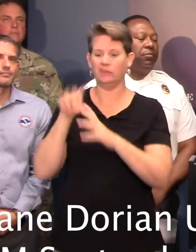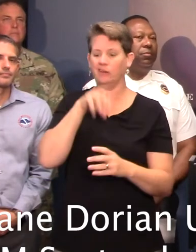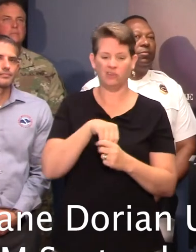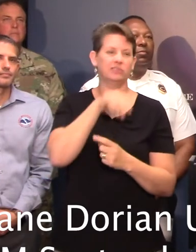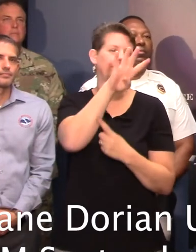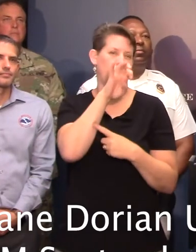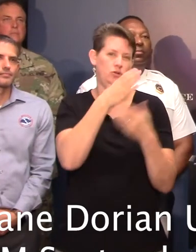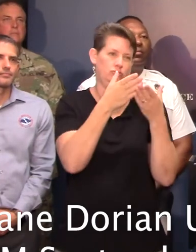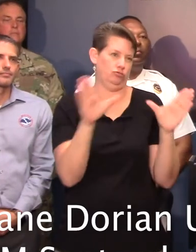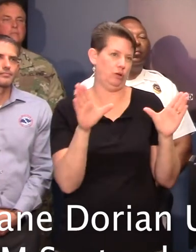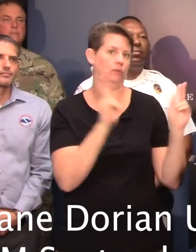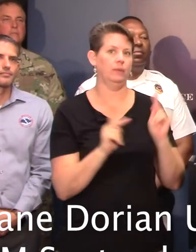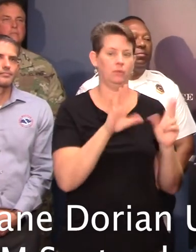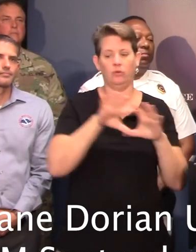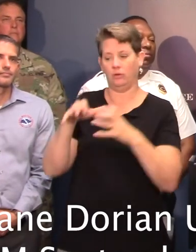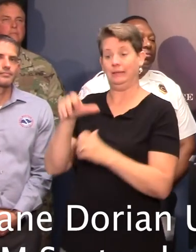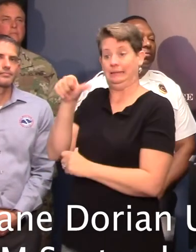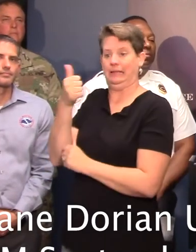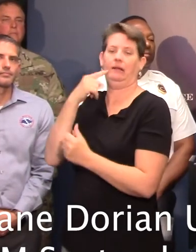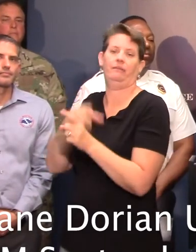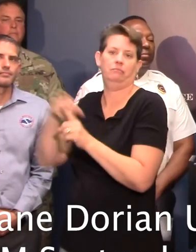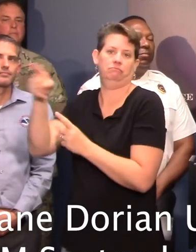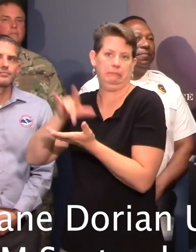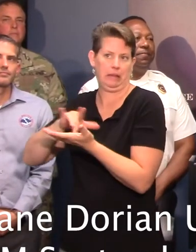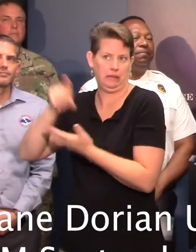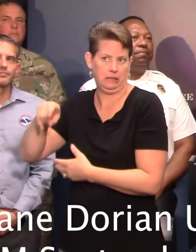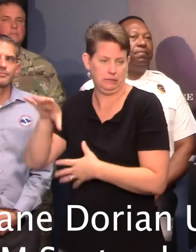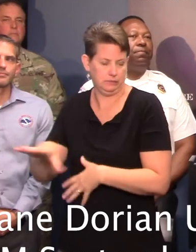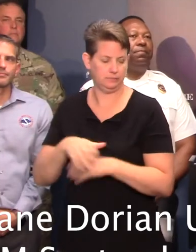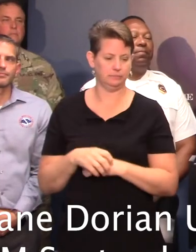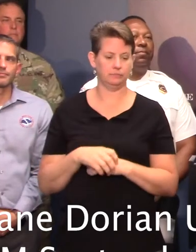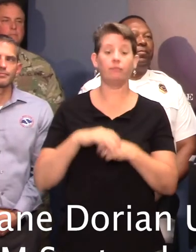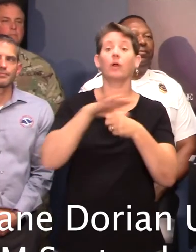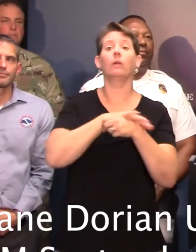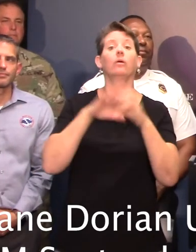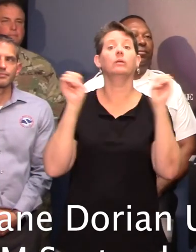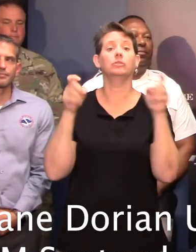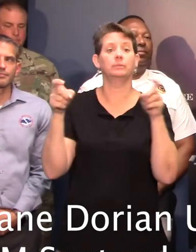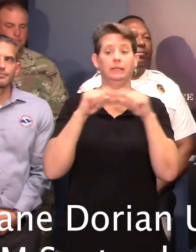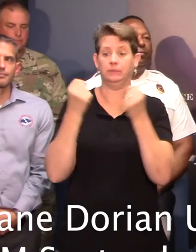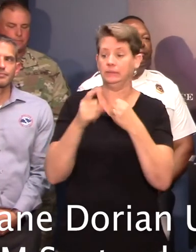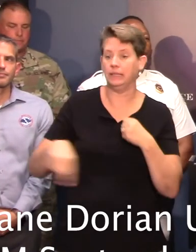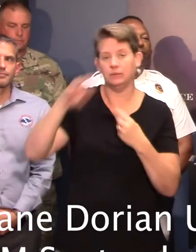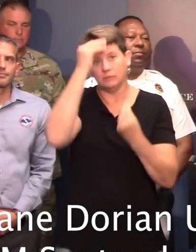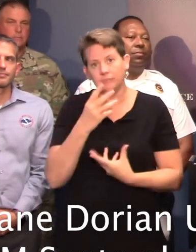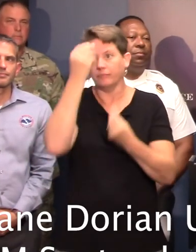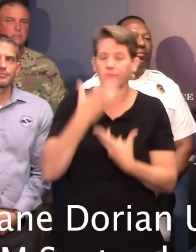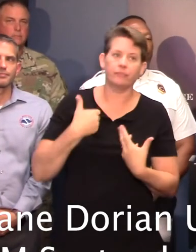400 general population clients and 10 medical needs clients. The local emergency management teams have let us know their needs for cots, and the National